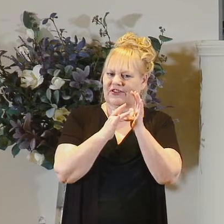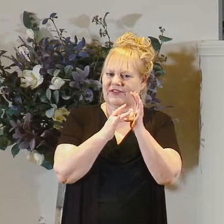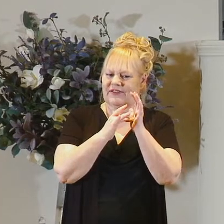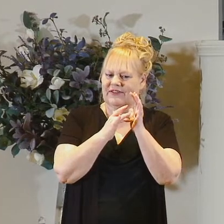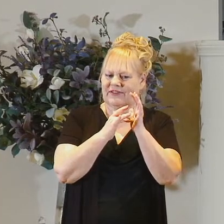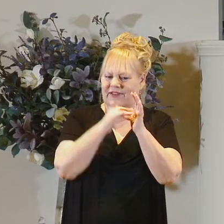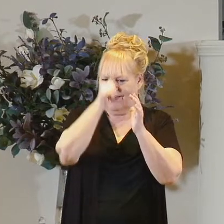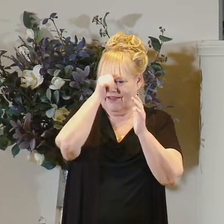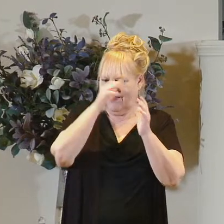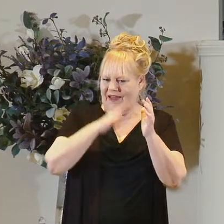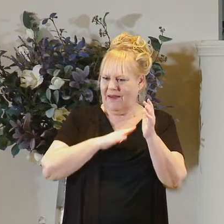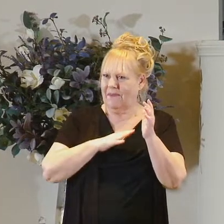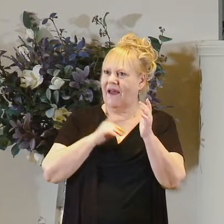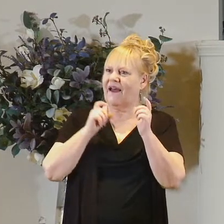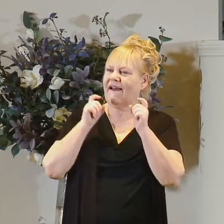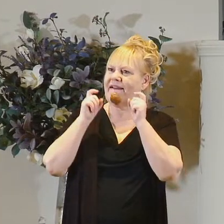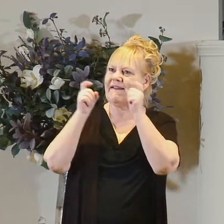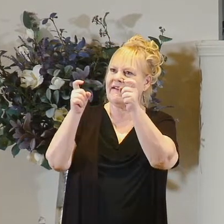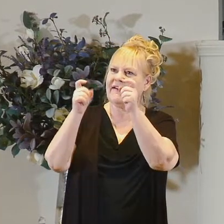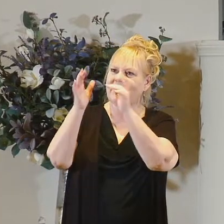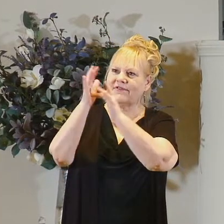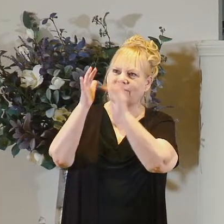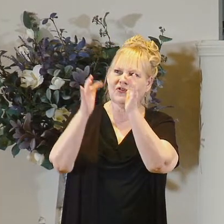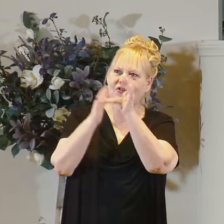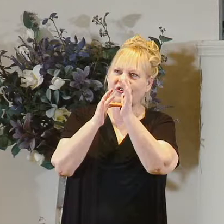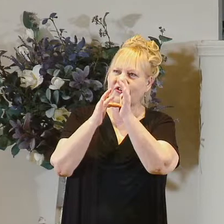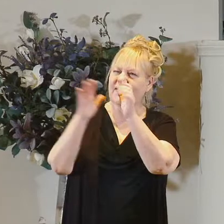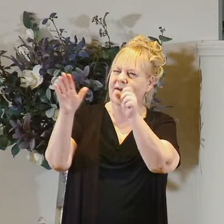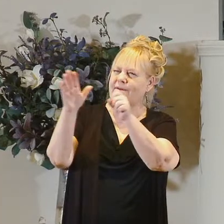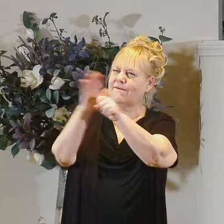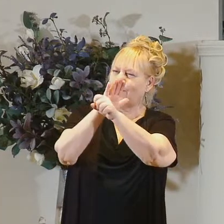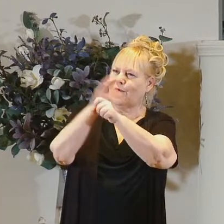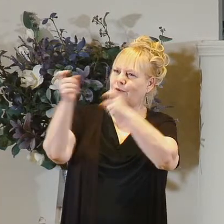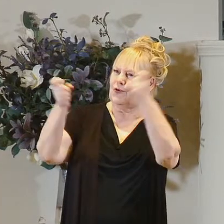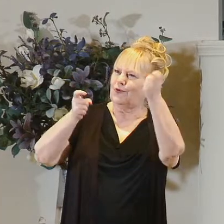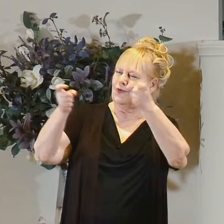he gives jesus full control